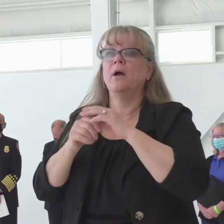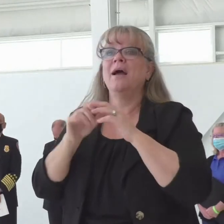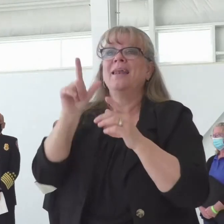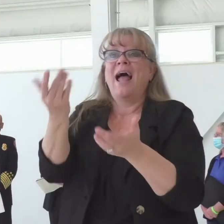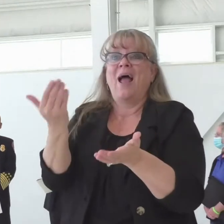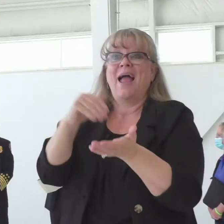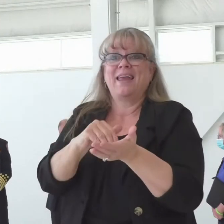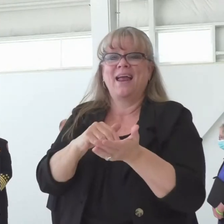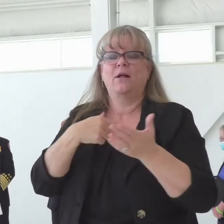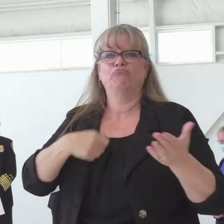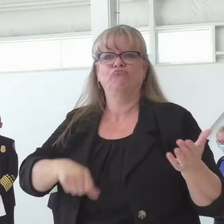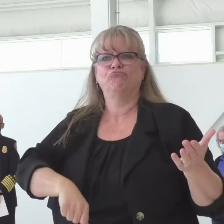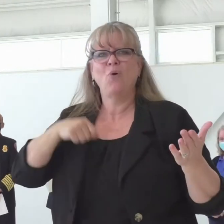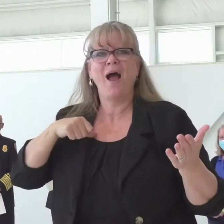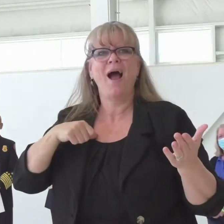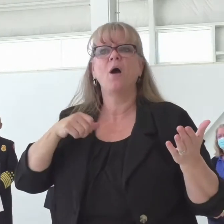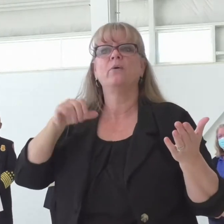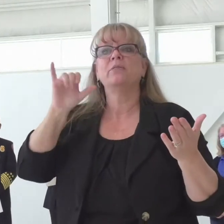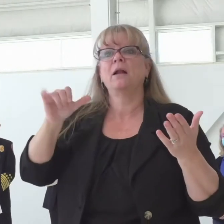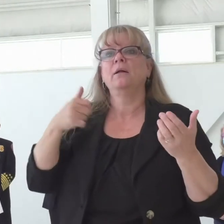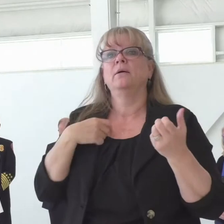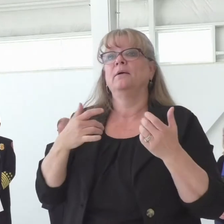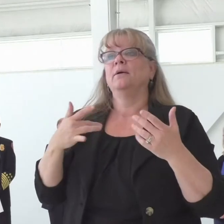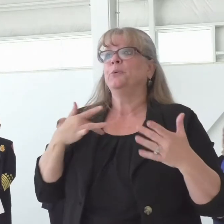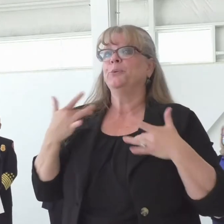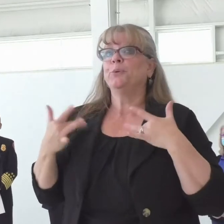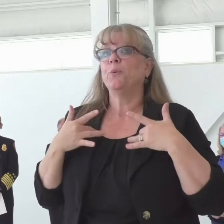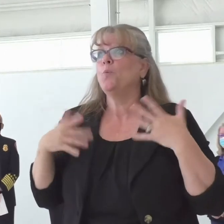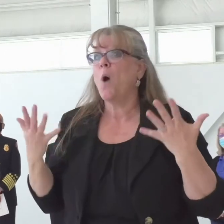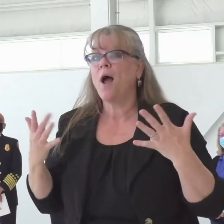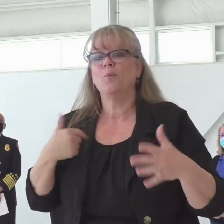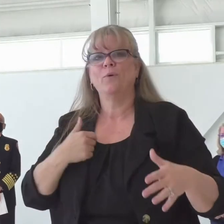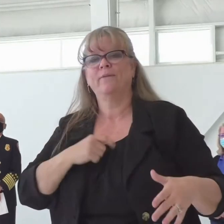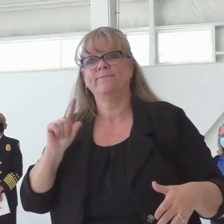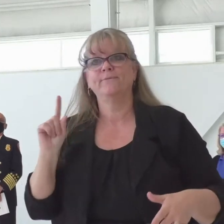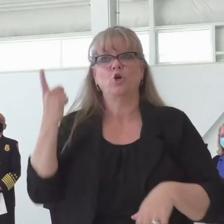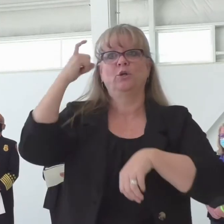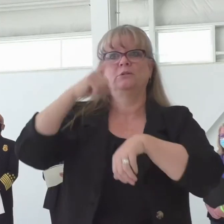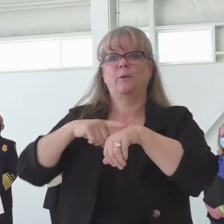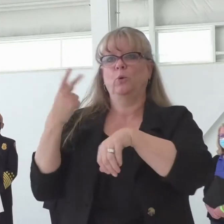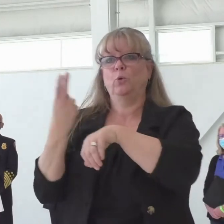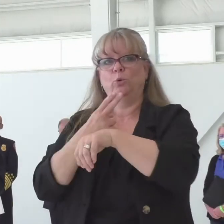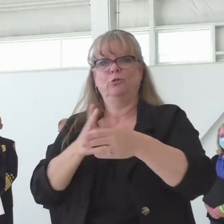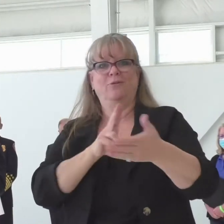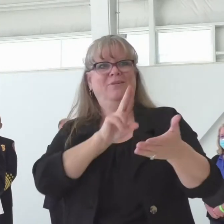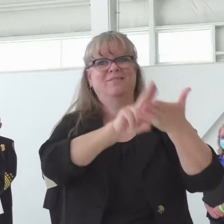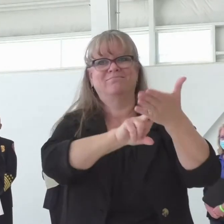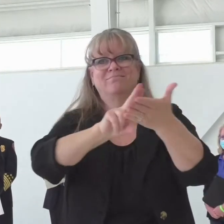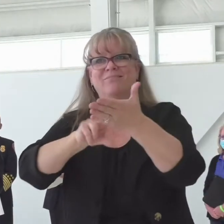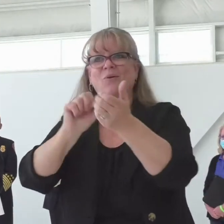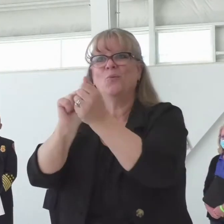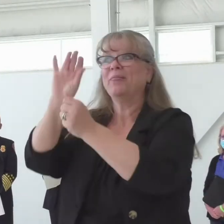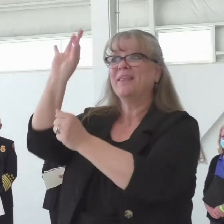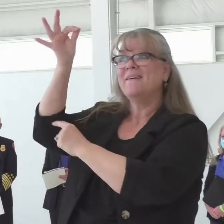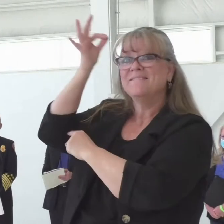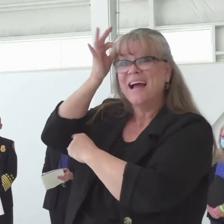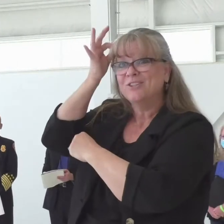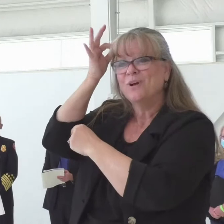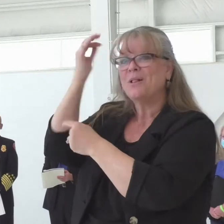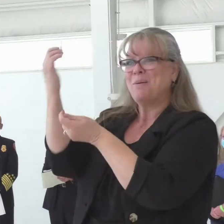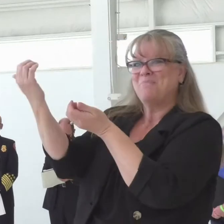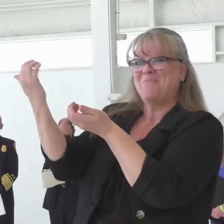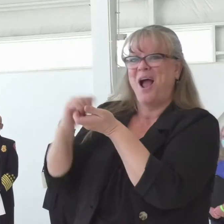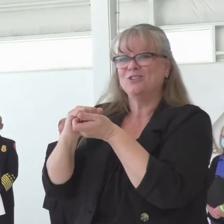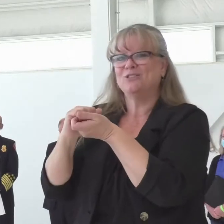first time, we're super excited to say, that we've signed agreements with our federal partners, where all of the aviation assets will be